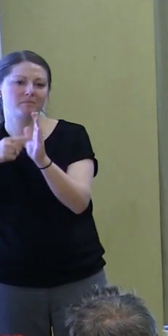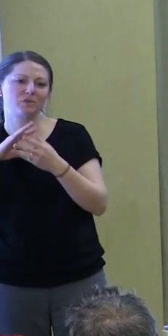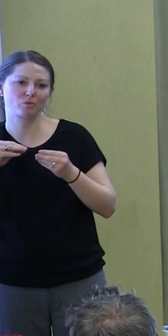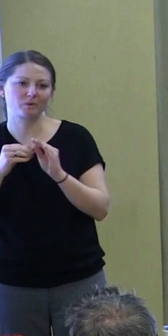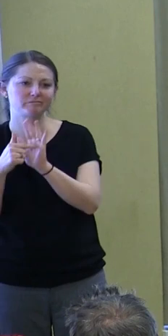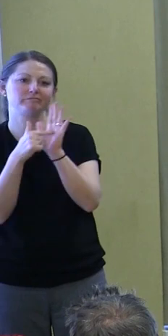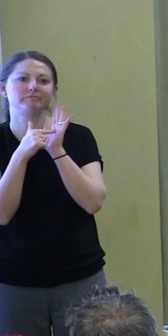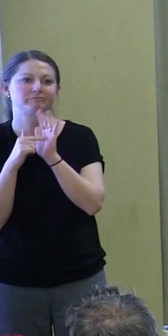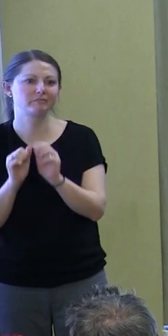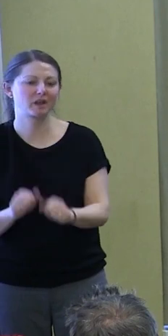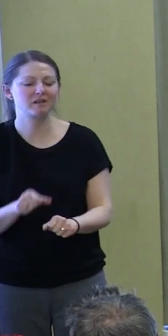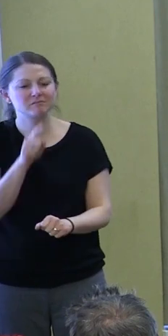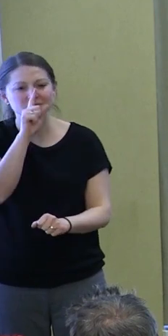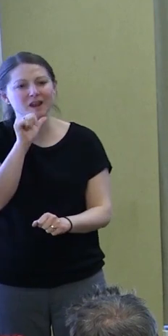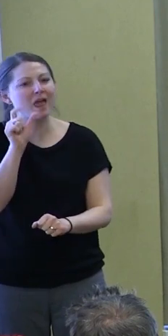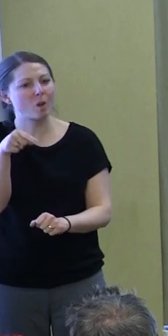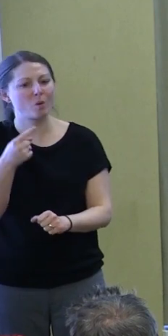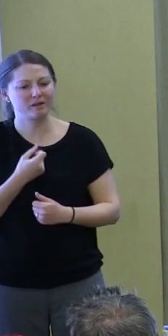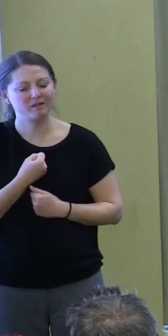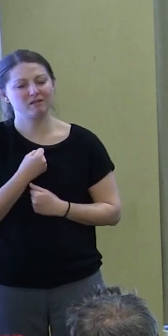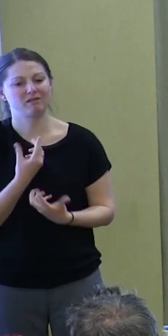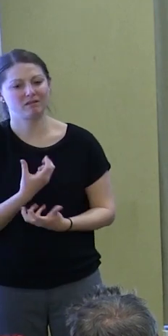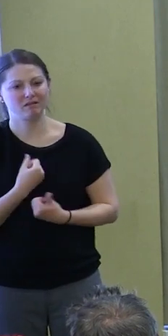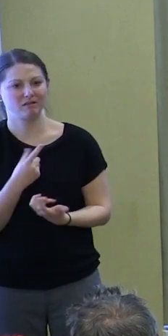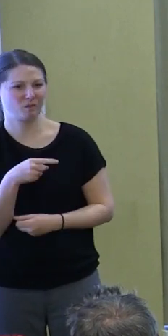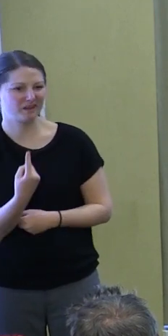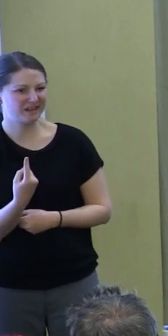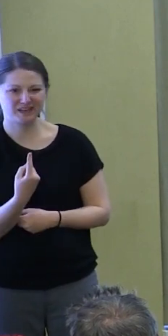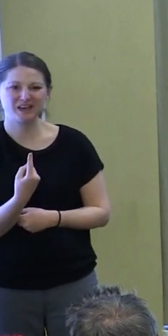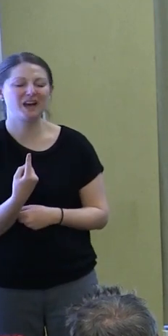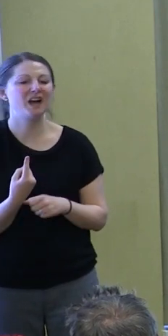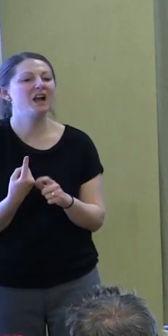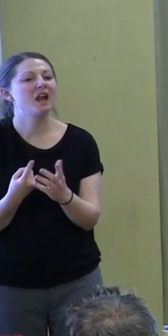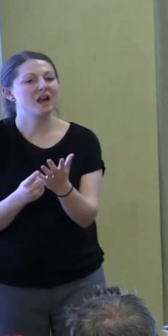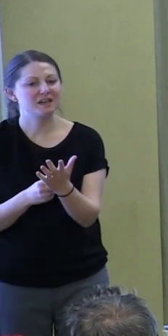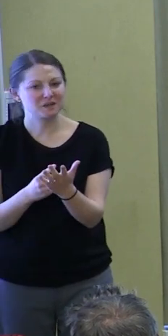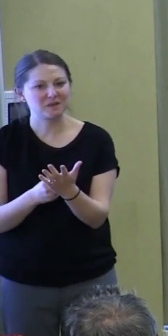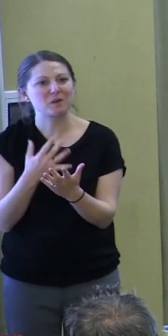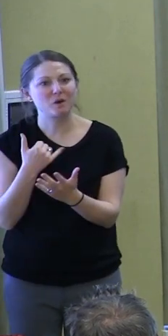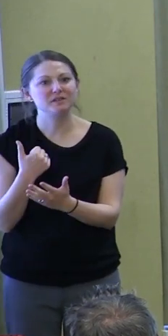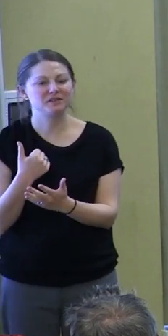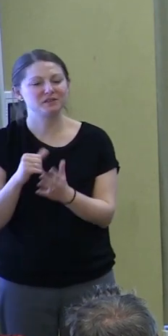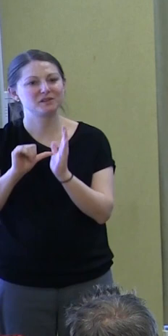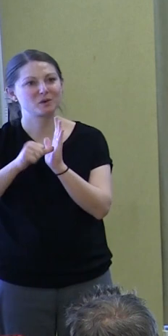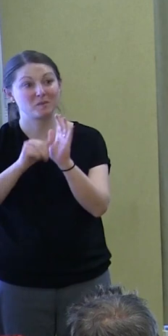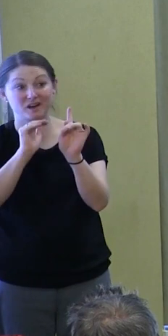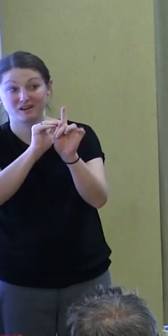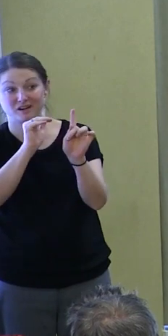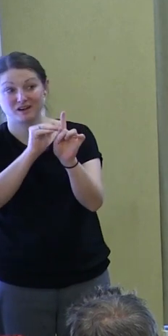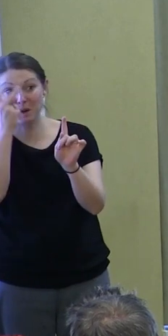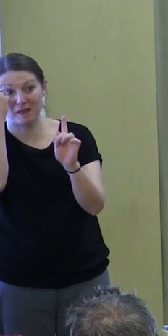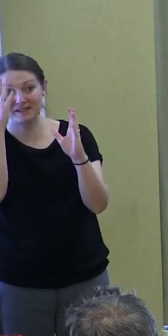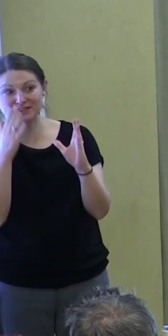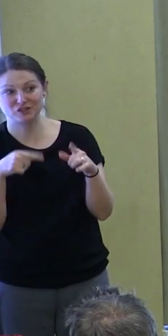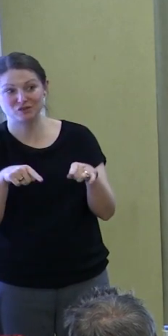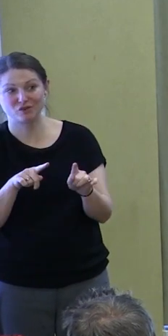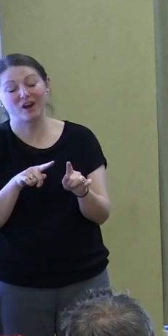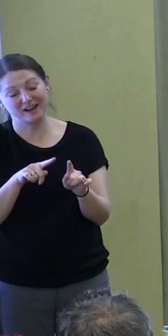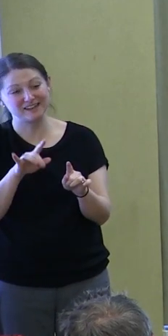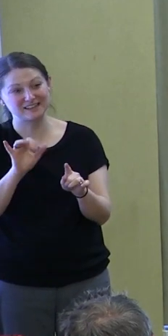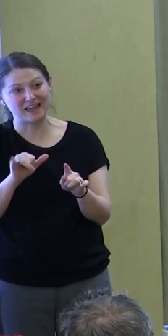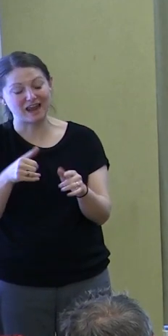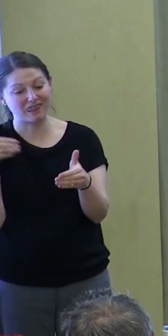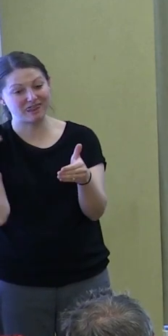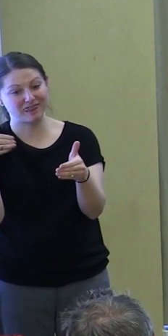But storytelling is not just about telling. And sometimes I really want to remind politicians of this, like during election seasons.